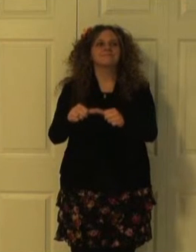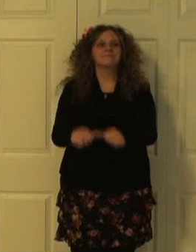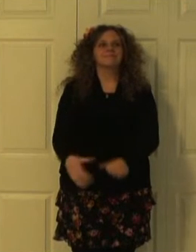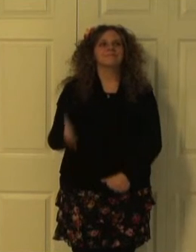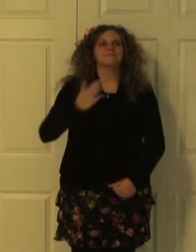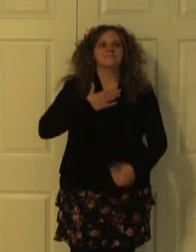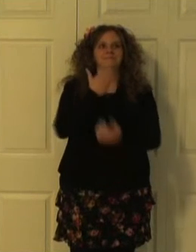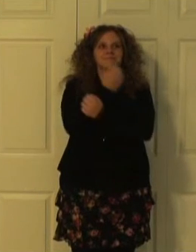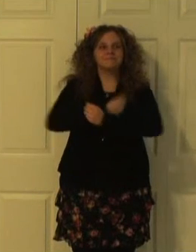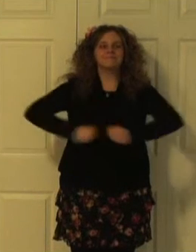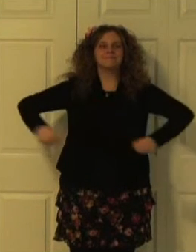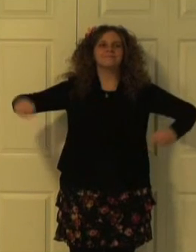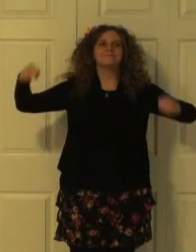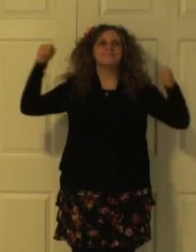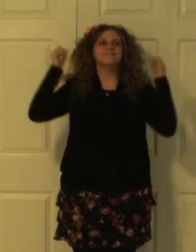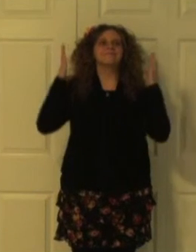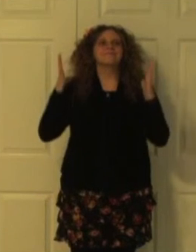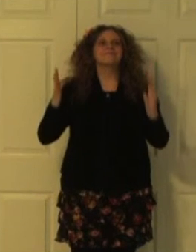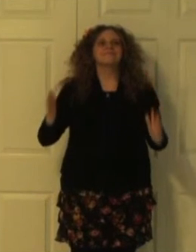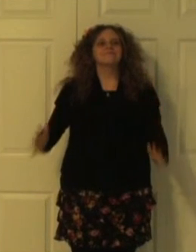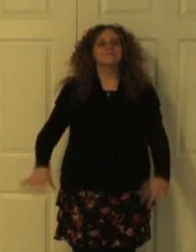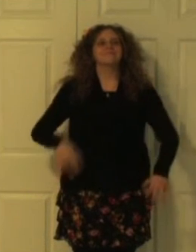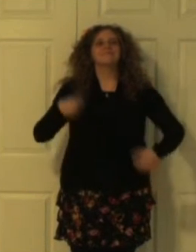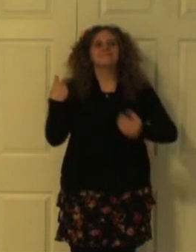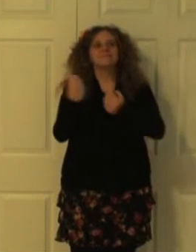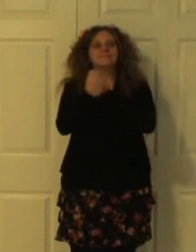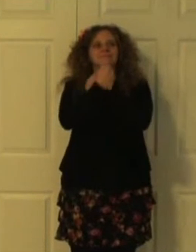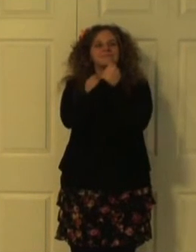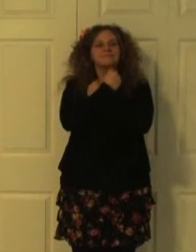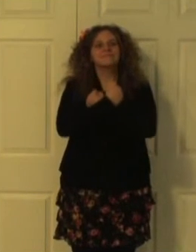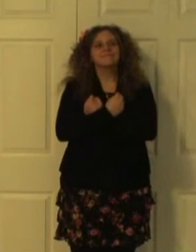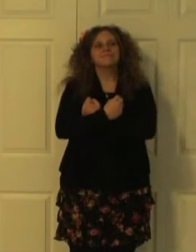My Savior's love endured